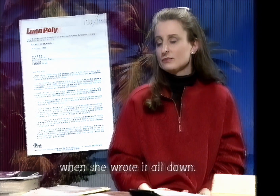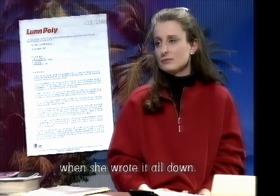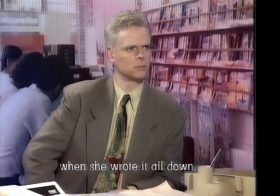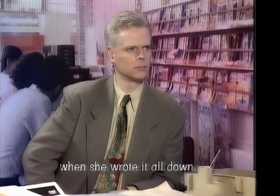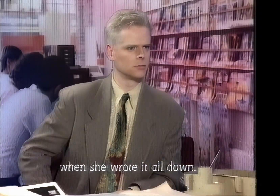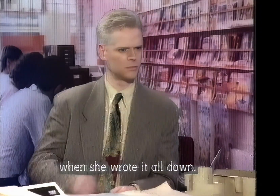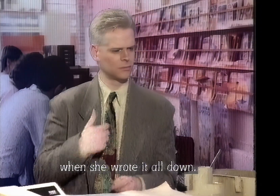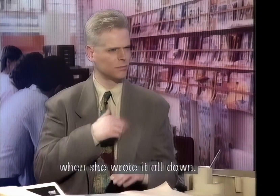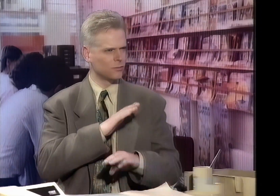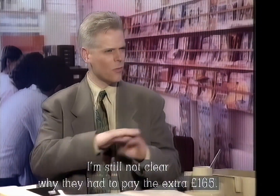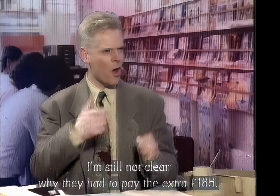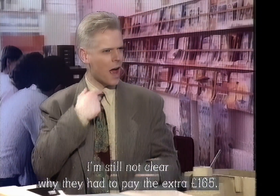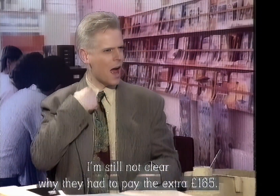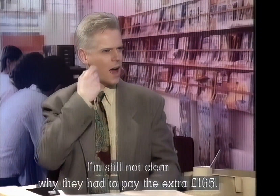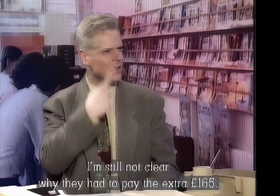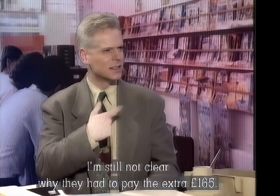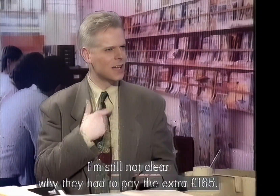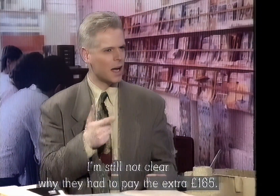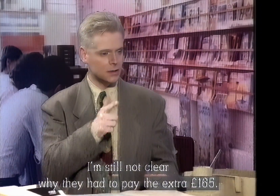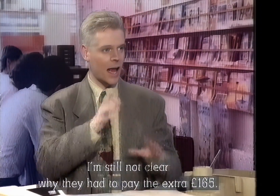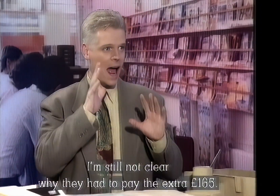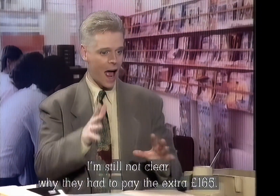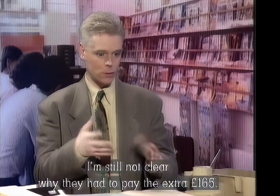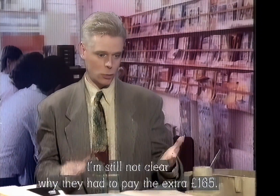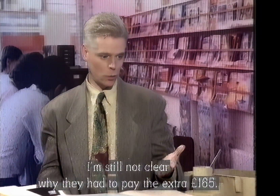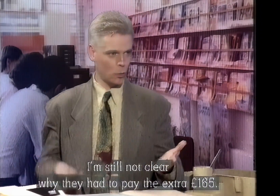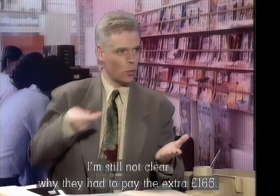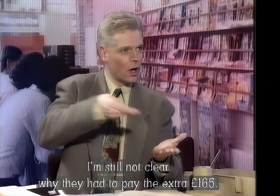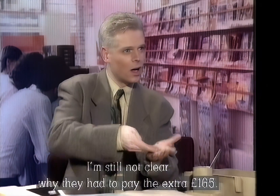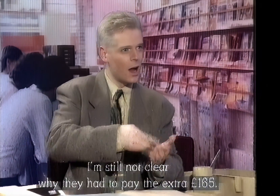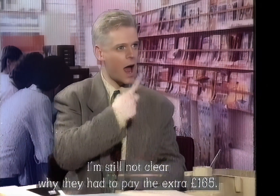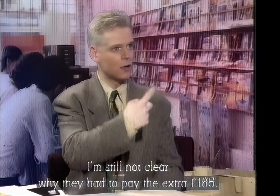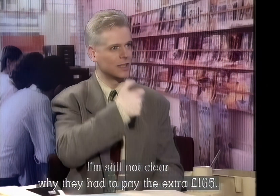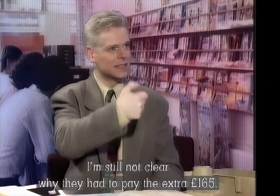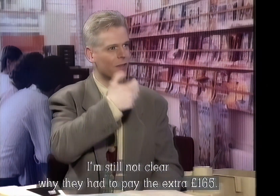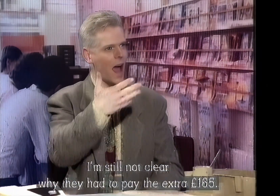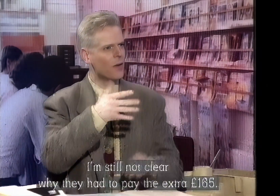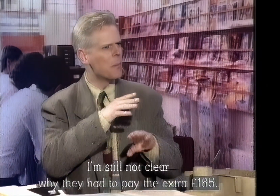all of the holiday information. I'm still not clear why they had to pay the extra £165.